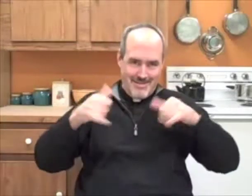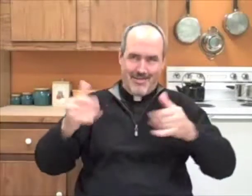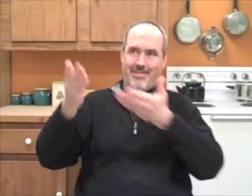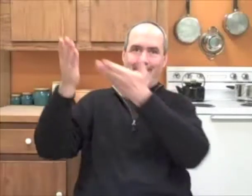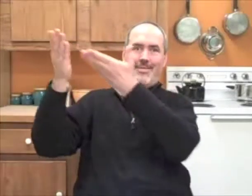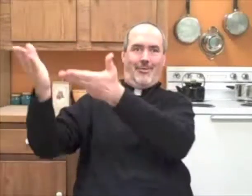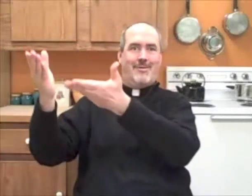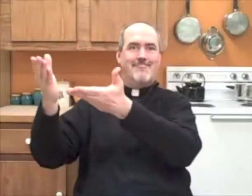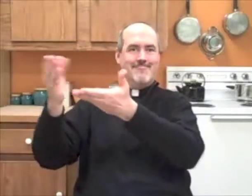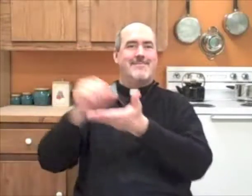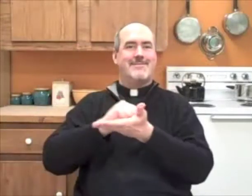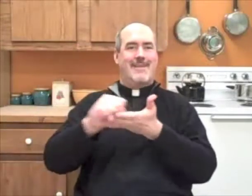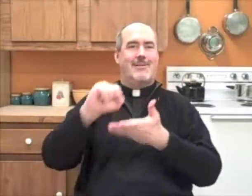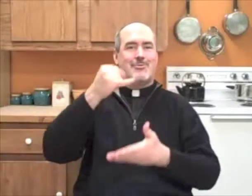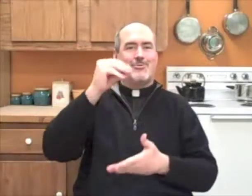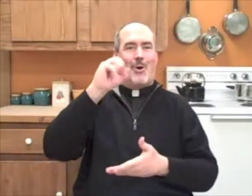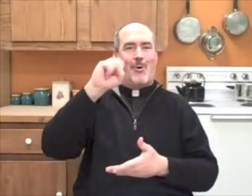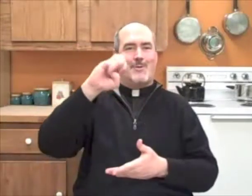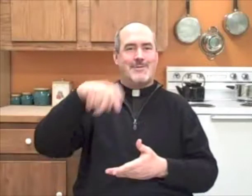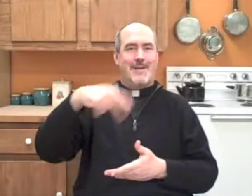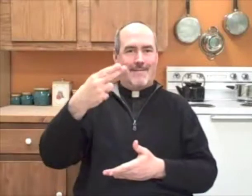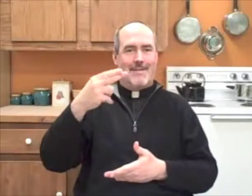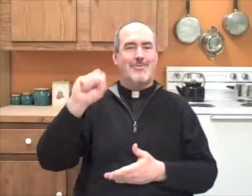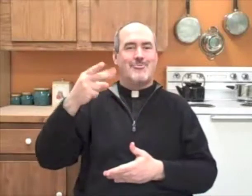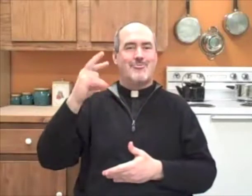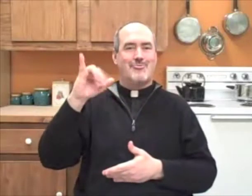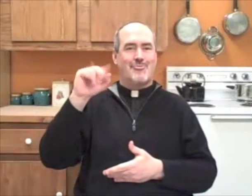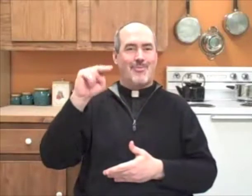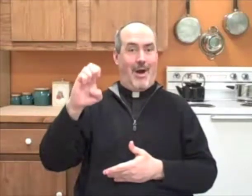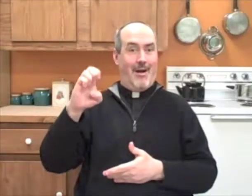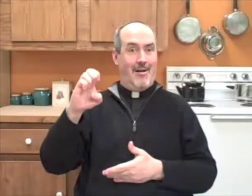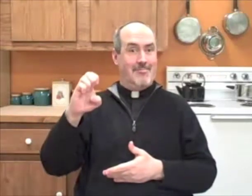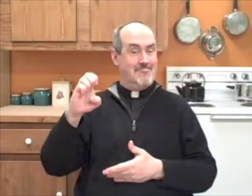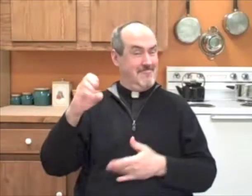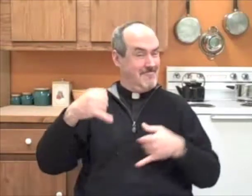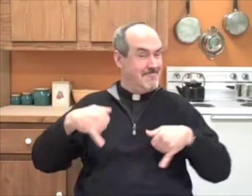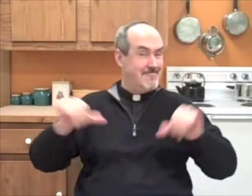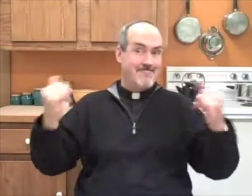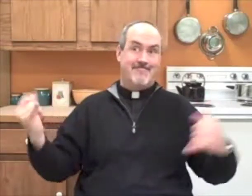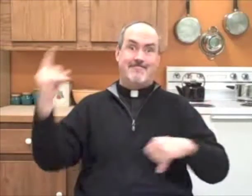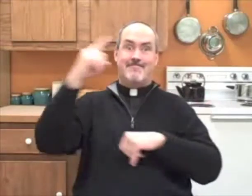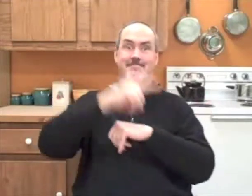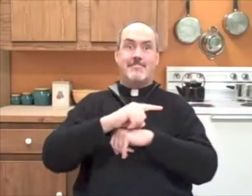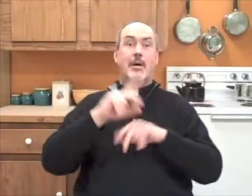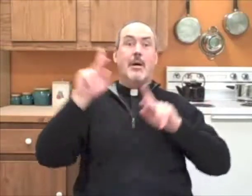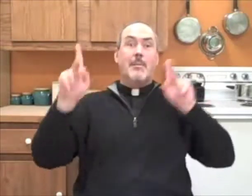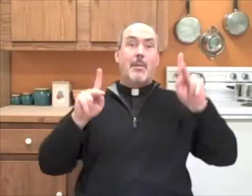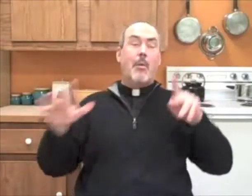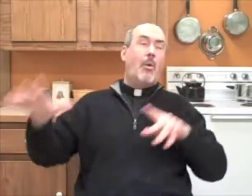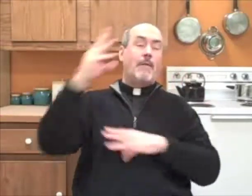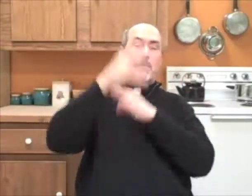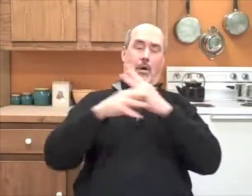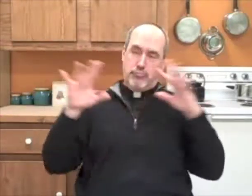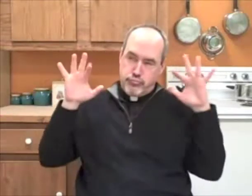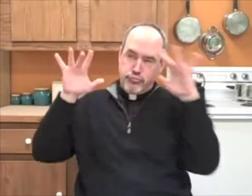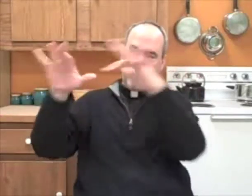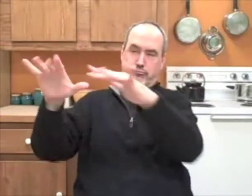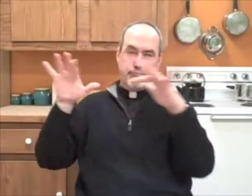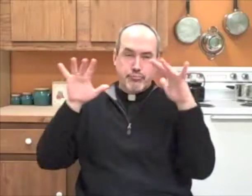The shrine in Montreal is still there, the Saint Joseph Shrine. And people from all over the world,